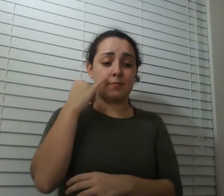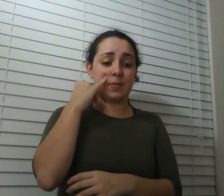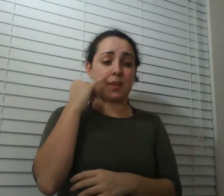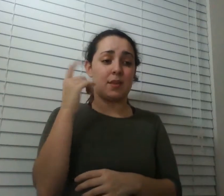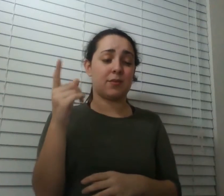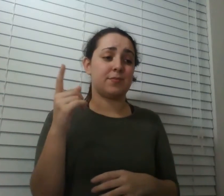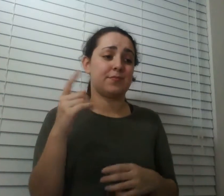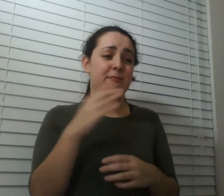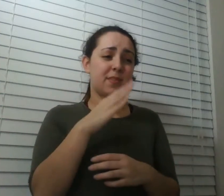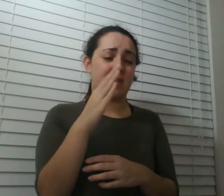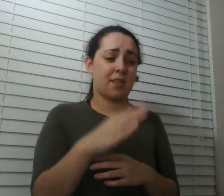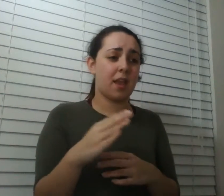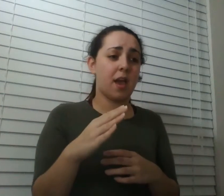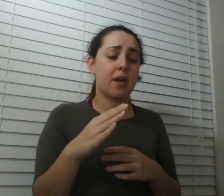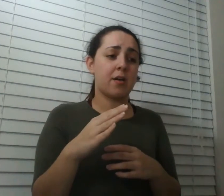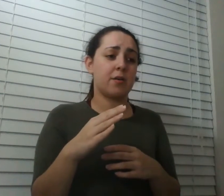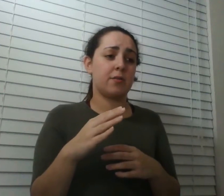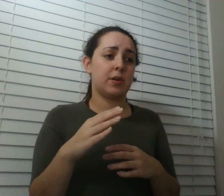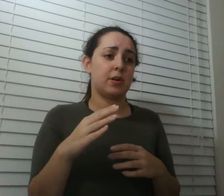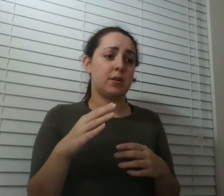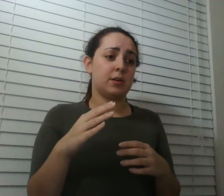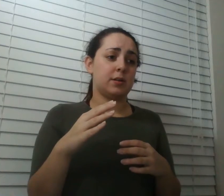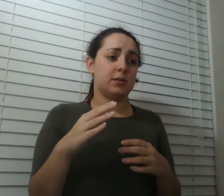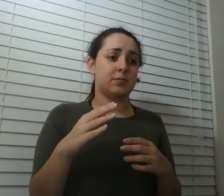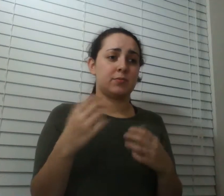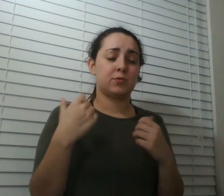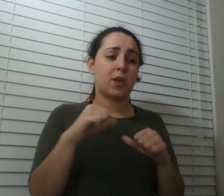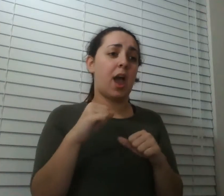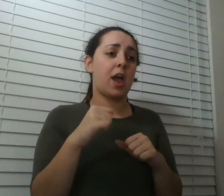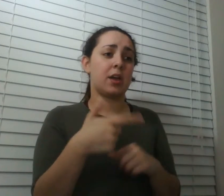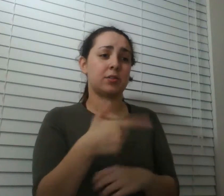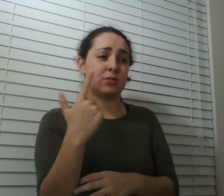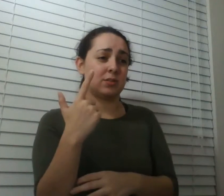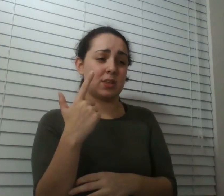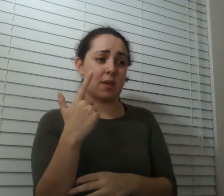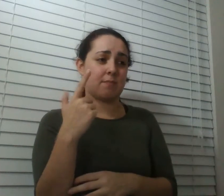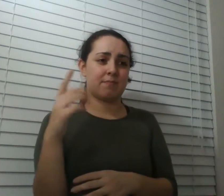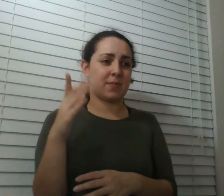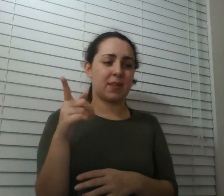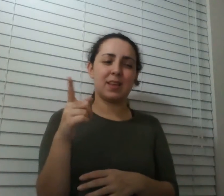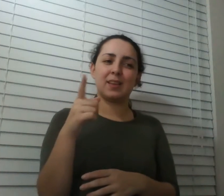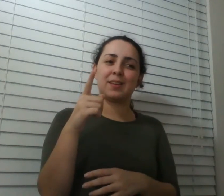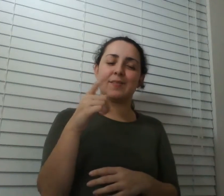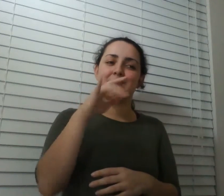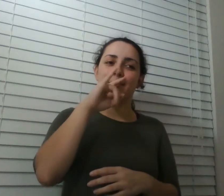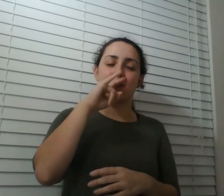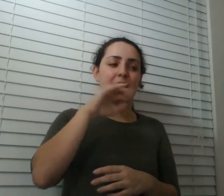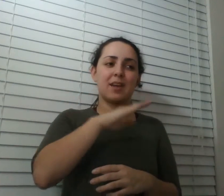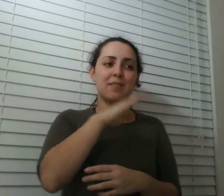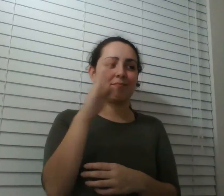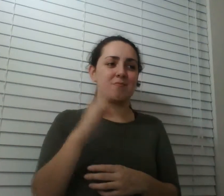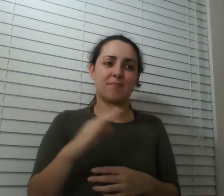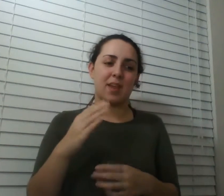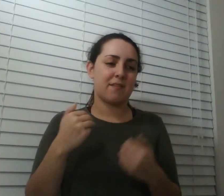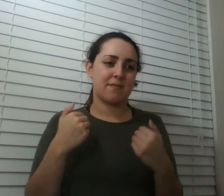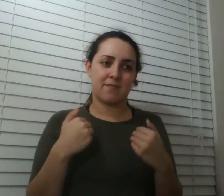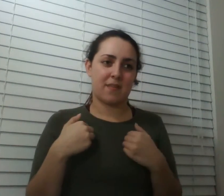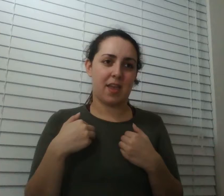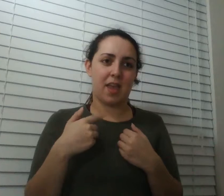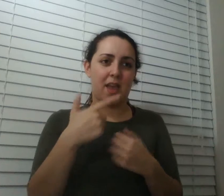he wouldn't have had a loaded gun i can't relate to this person i can't imagine doing violence to